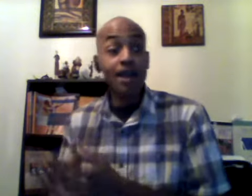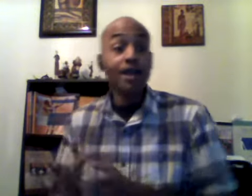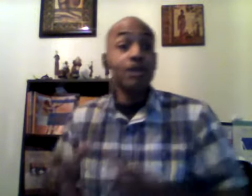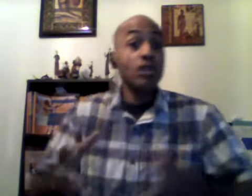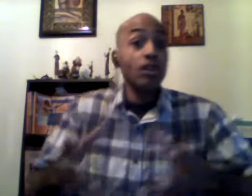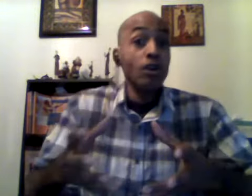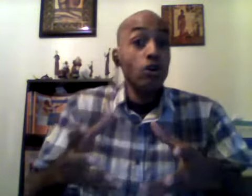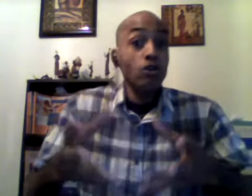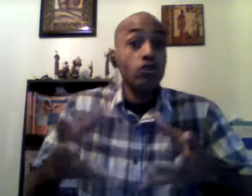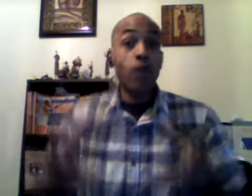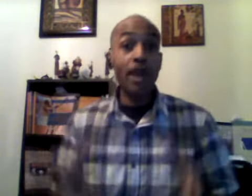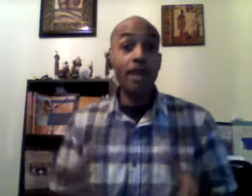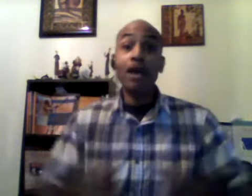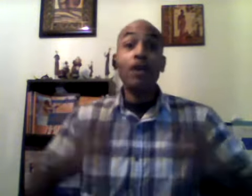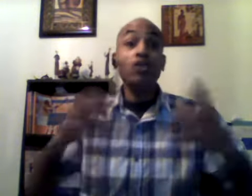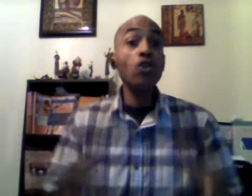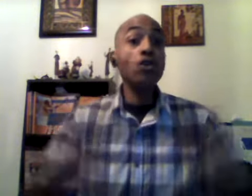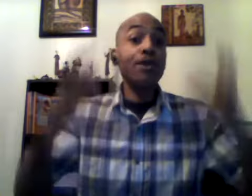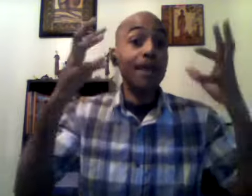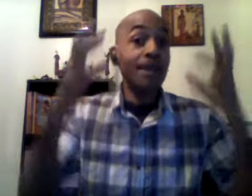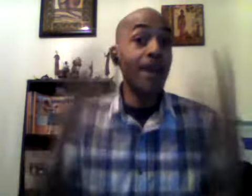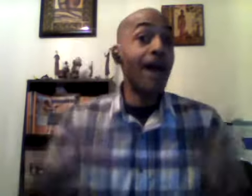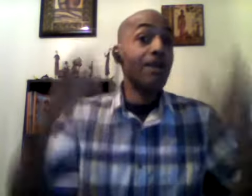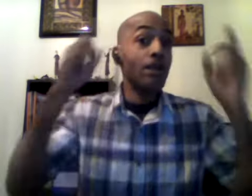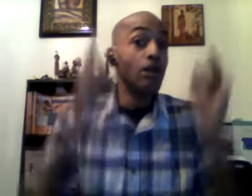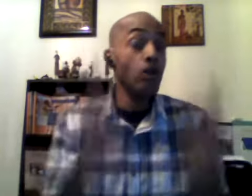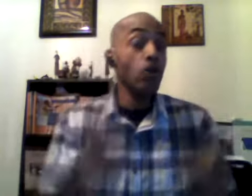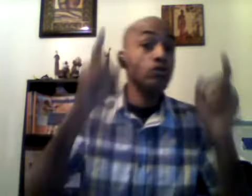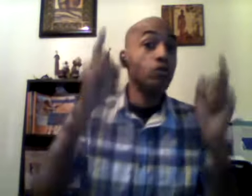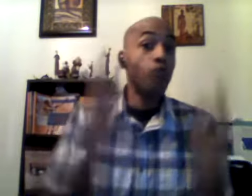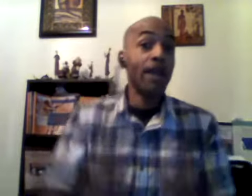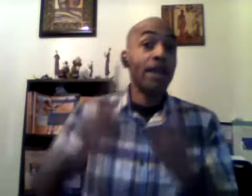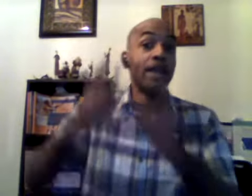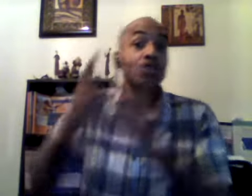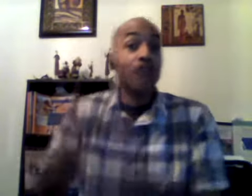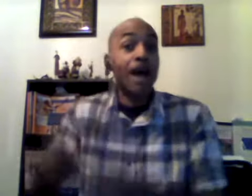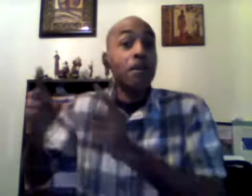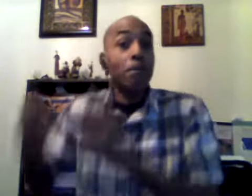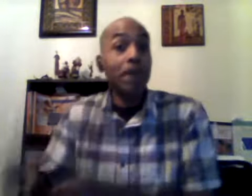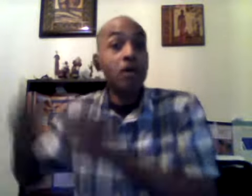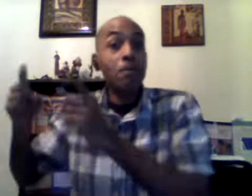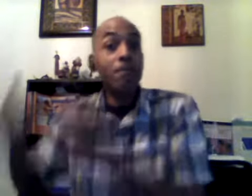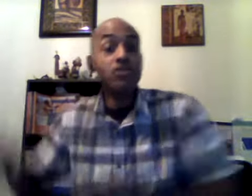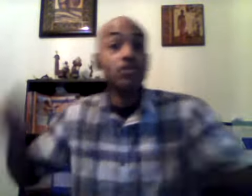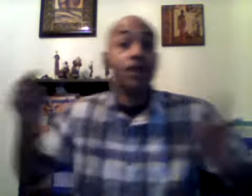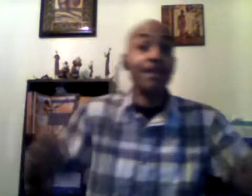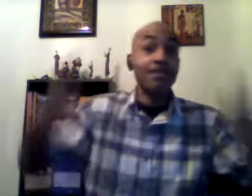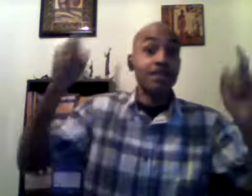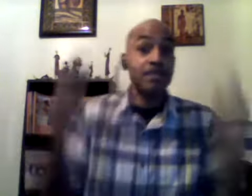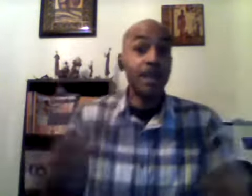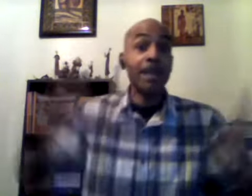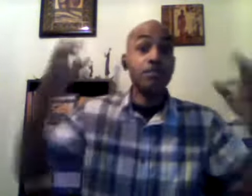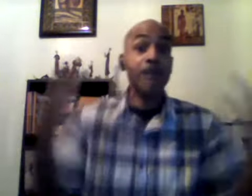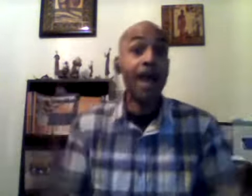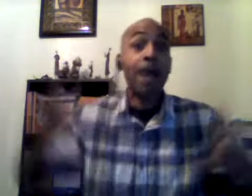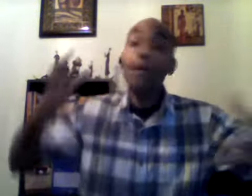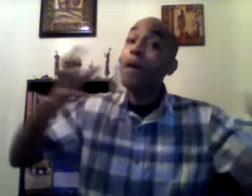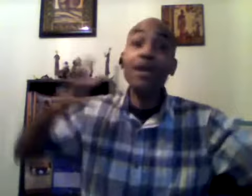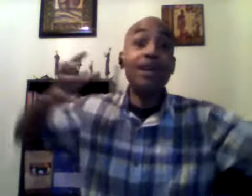to lose weight you cannot lose weight and try to build muscle at the same time because